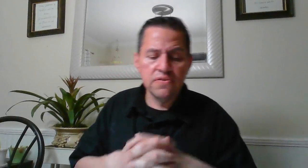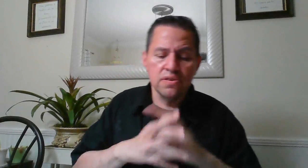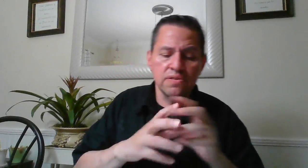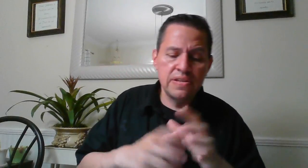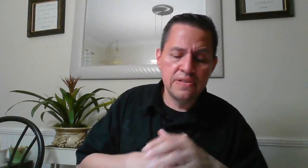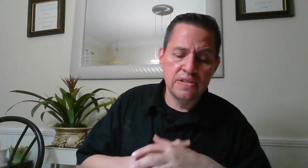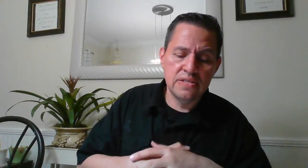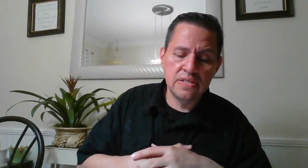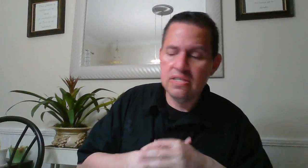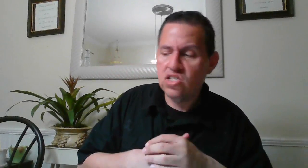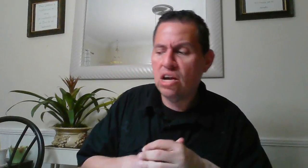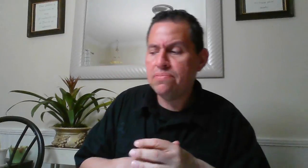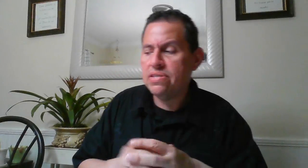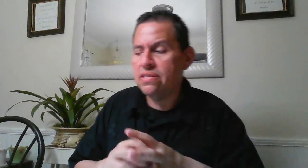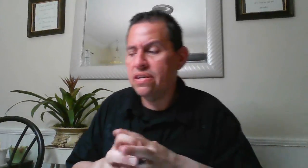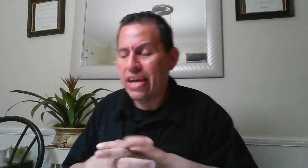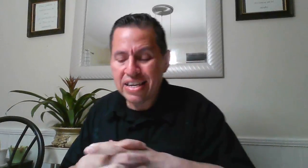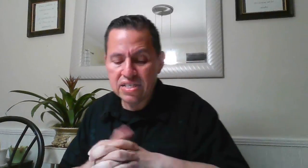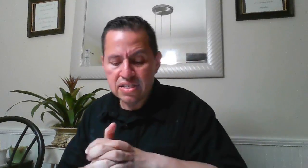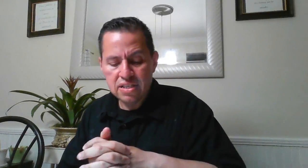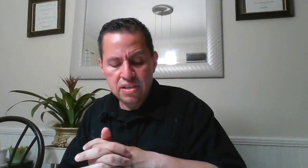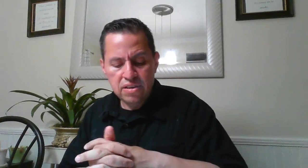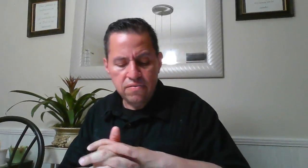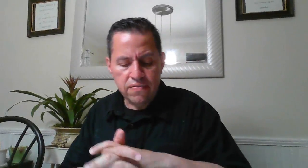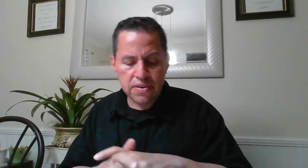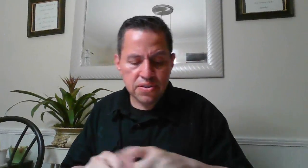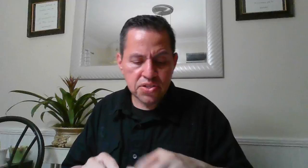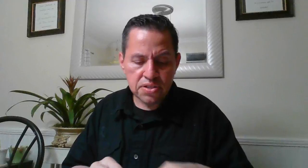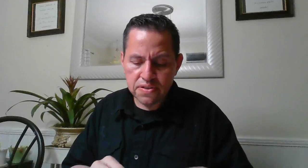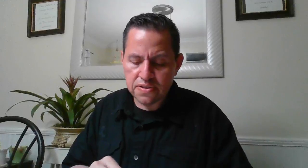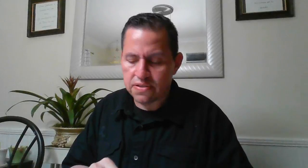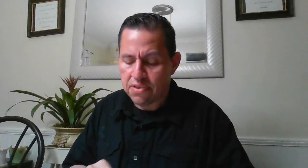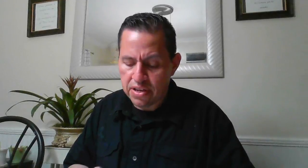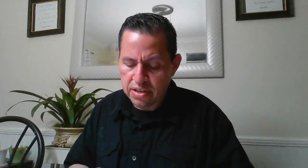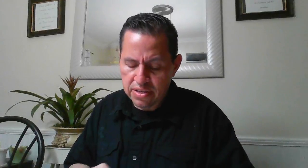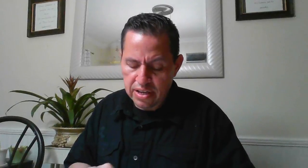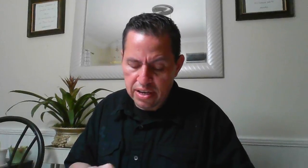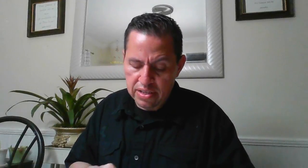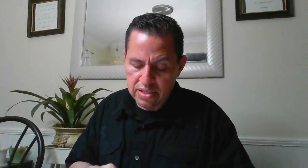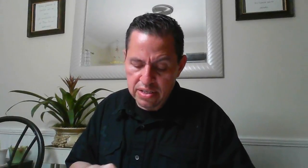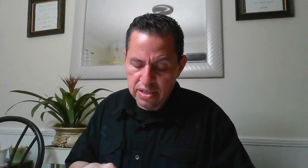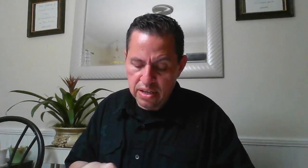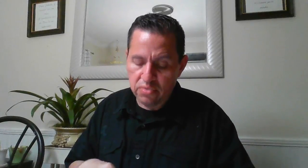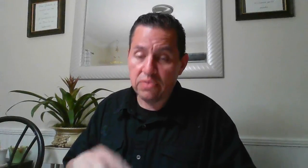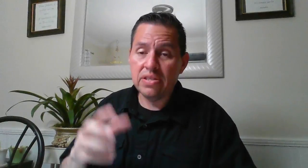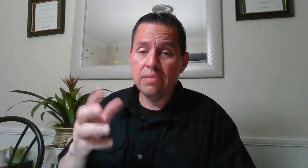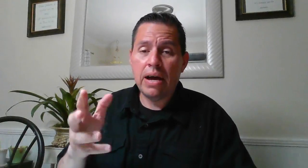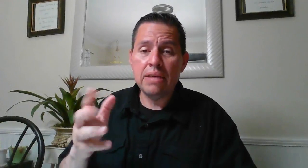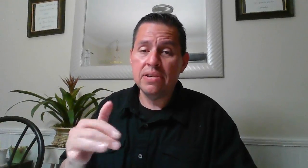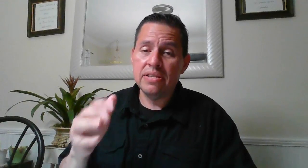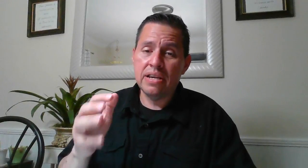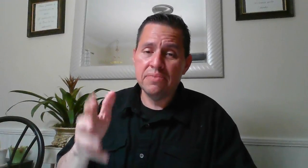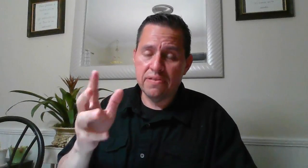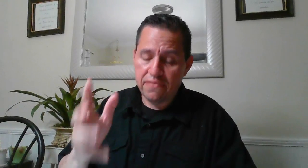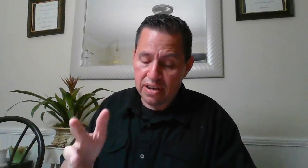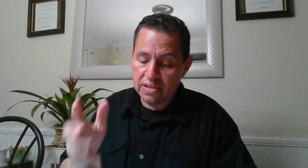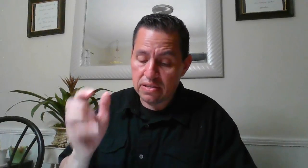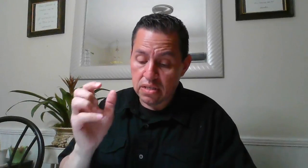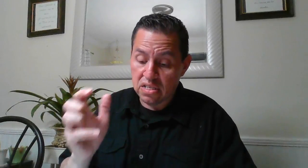corinthians chapter eight verse three says and we read the bible in the name of the father the